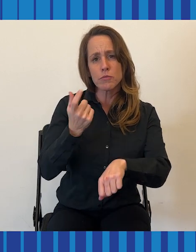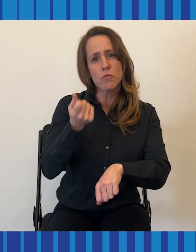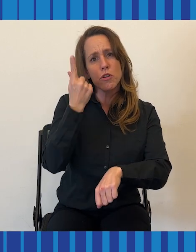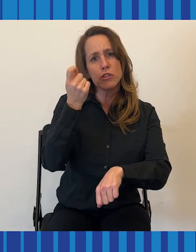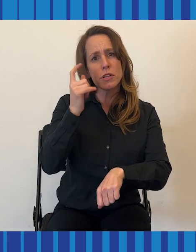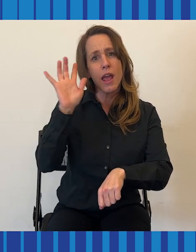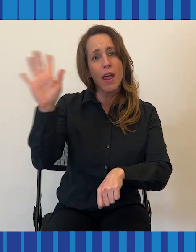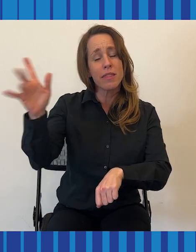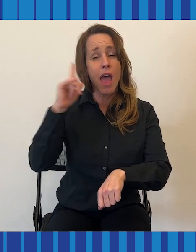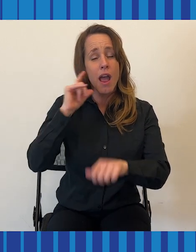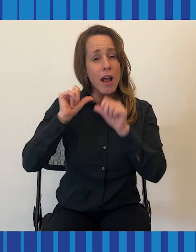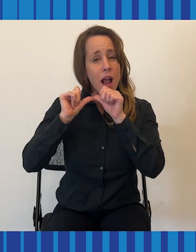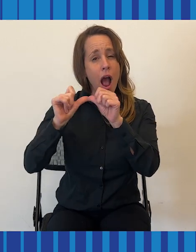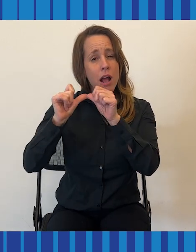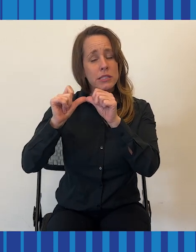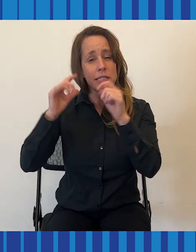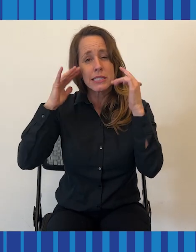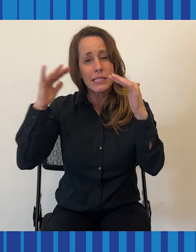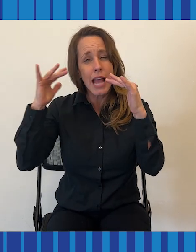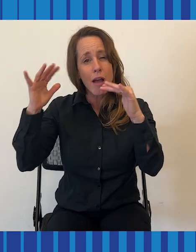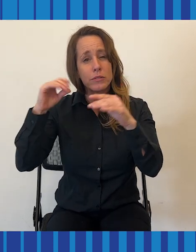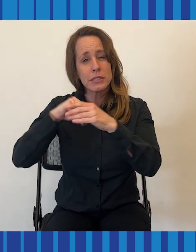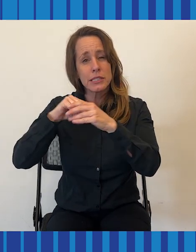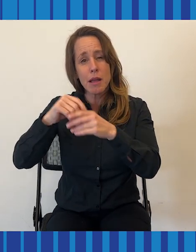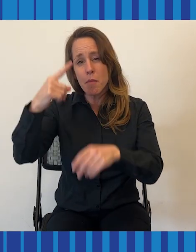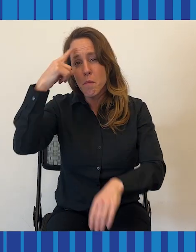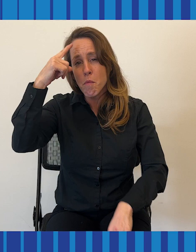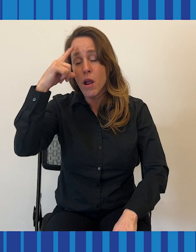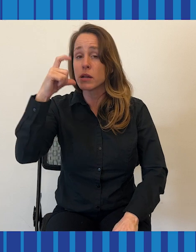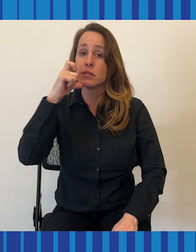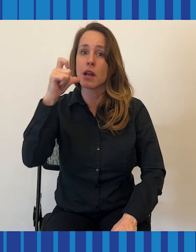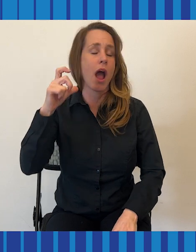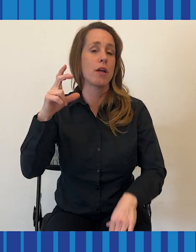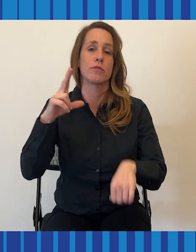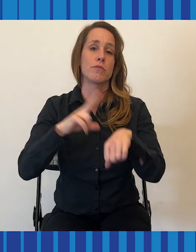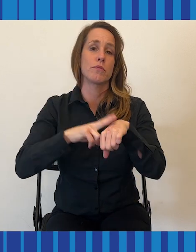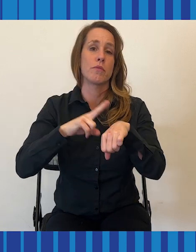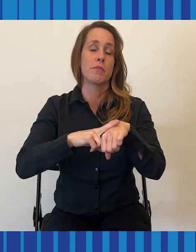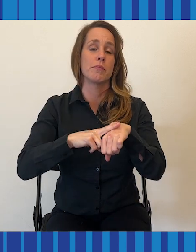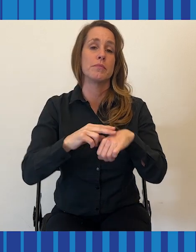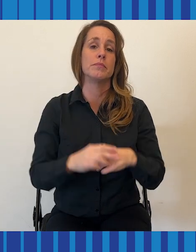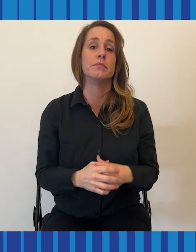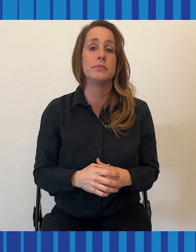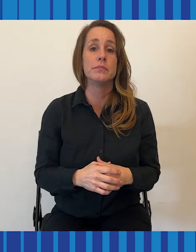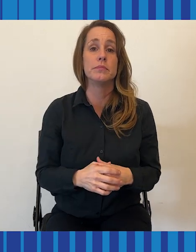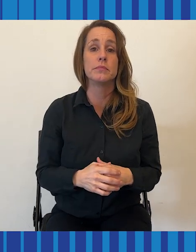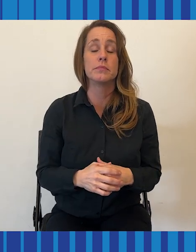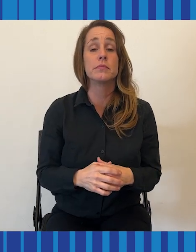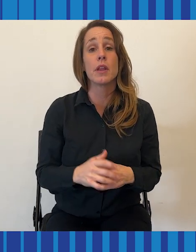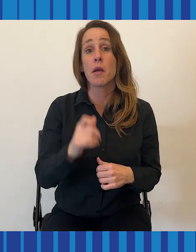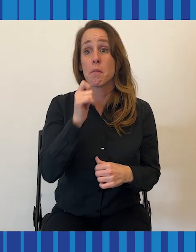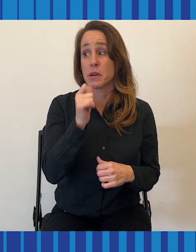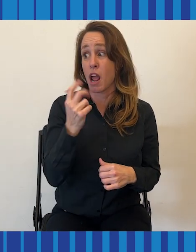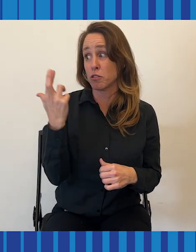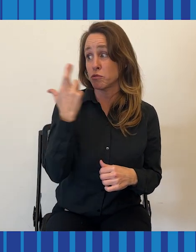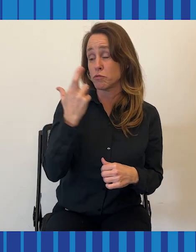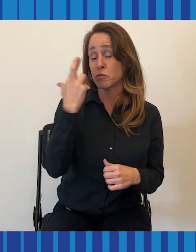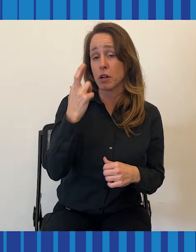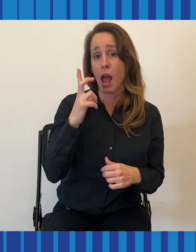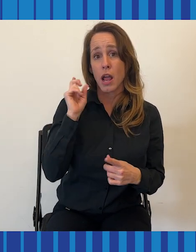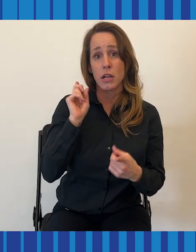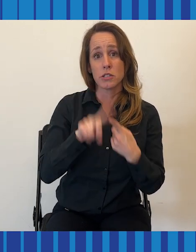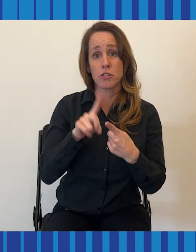sound in my head and my brain was not normal, I did not realize it until one day I was having a